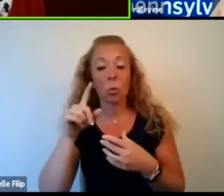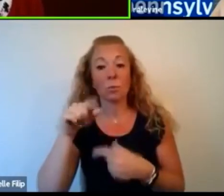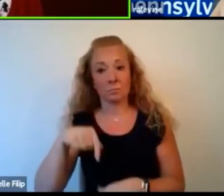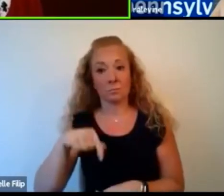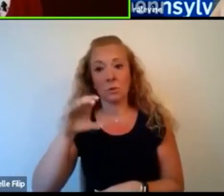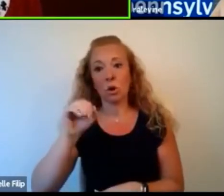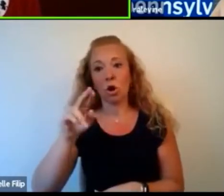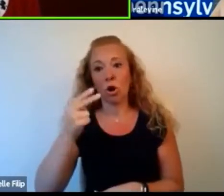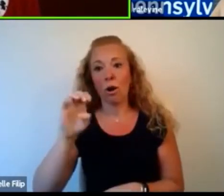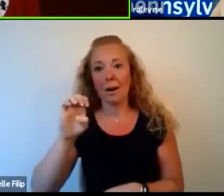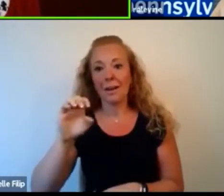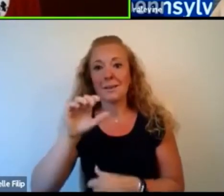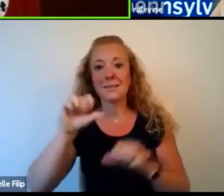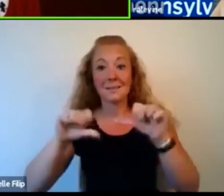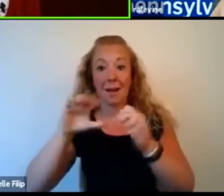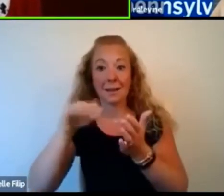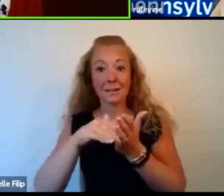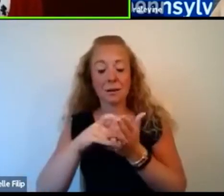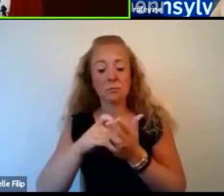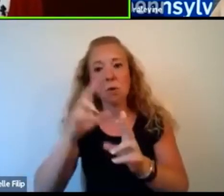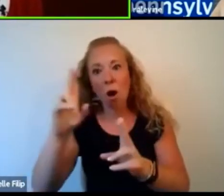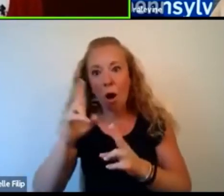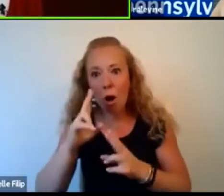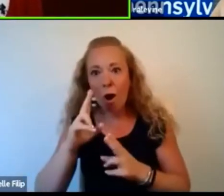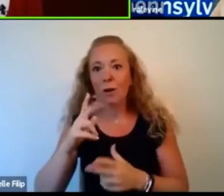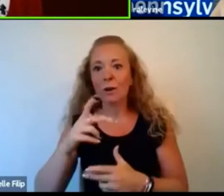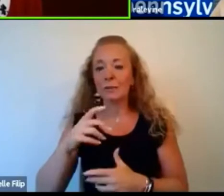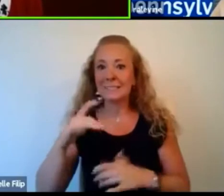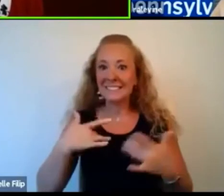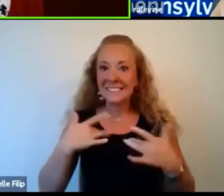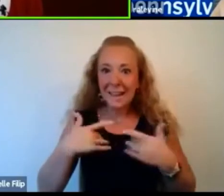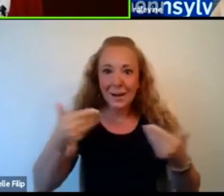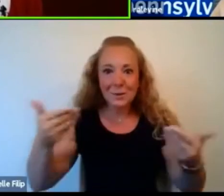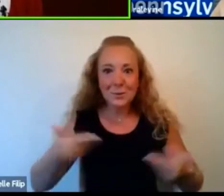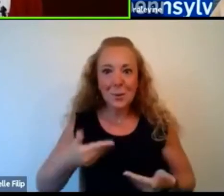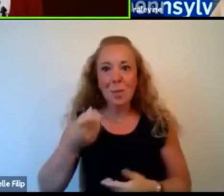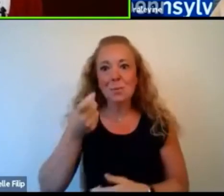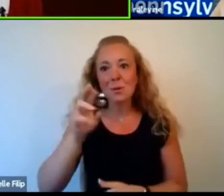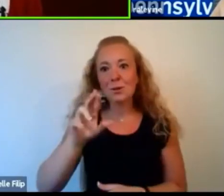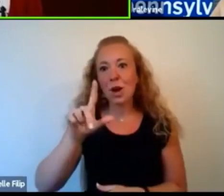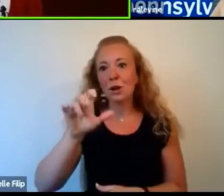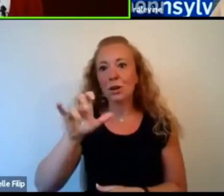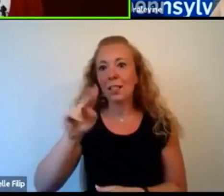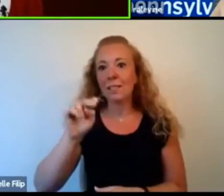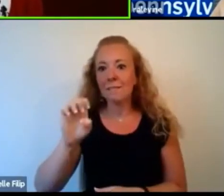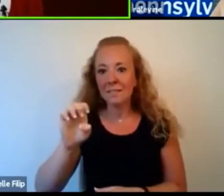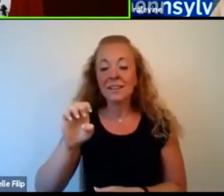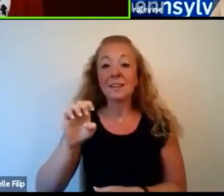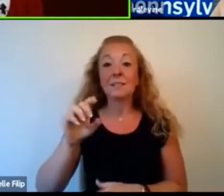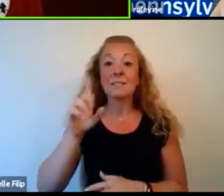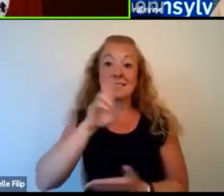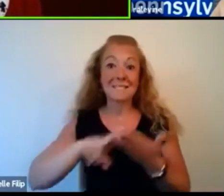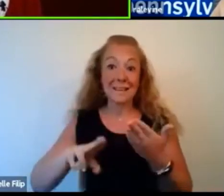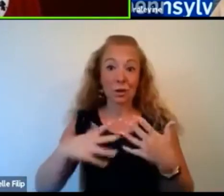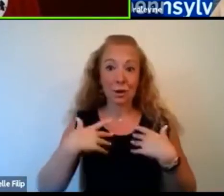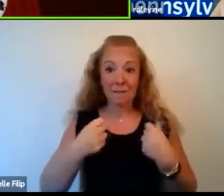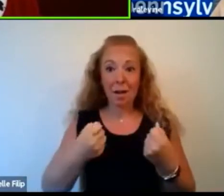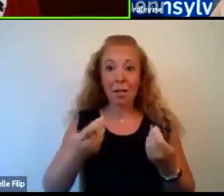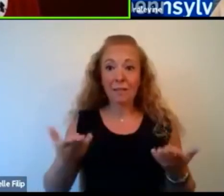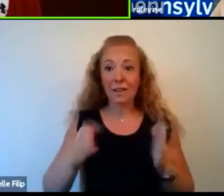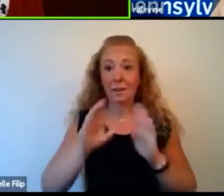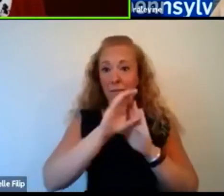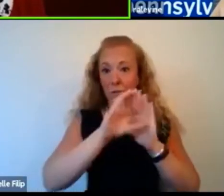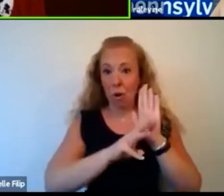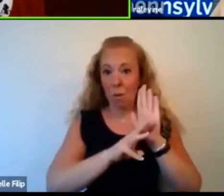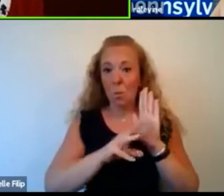and excited to welcome Dr. Rachel Levine, Secretary of Health for the Commonwealth of Pennsylvania. Dr.